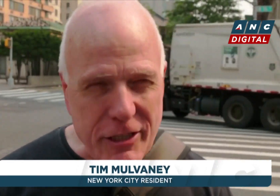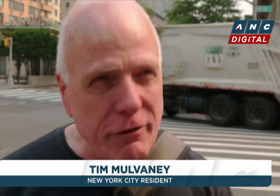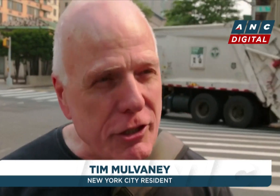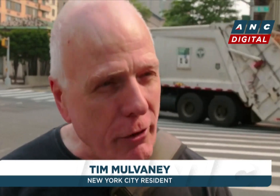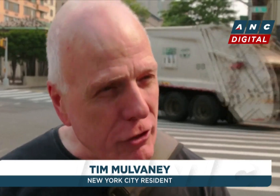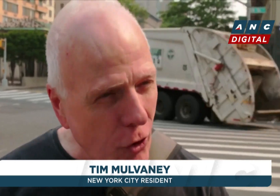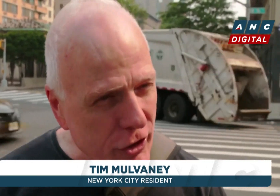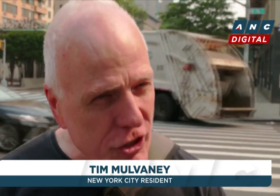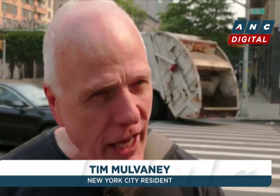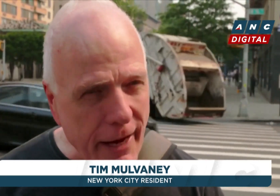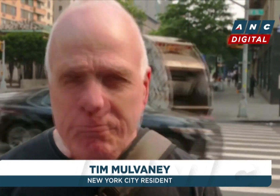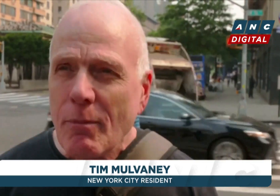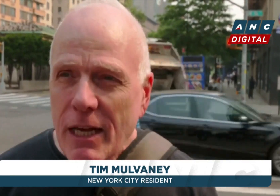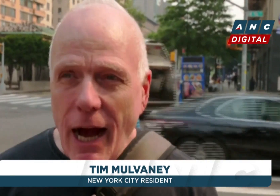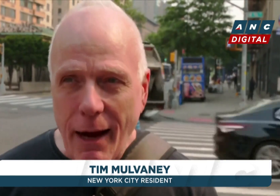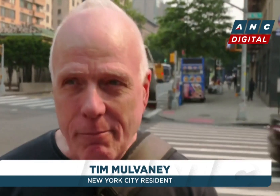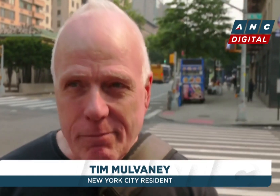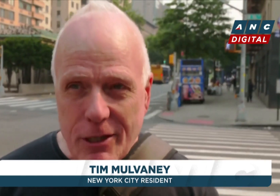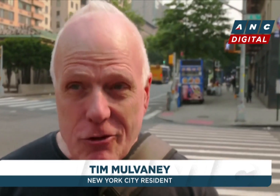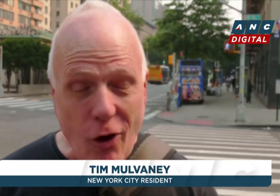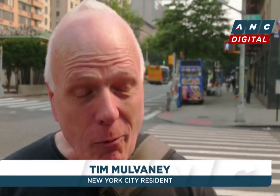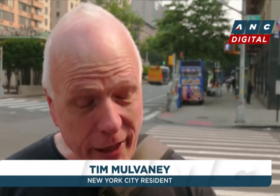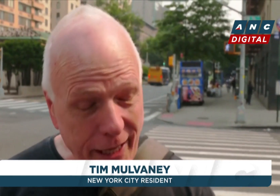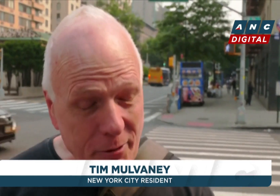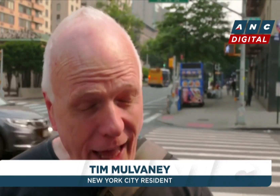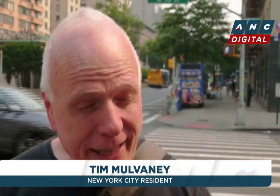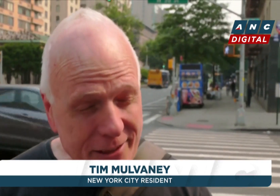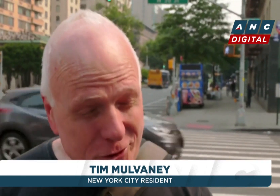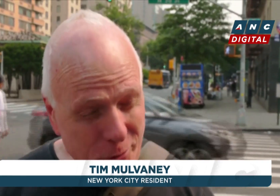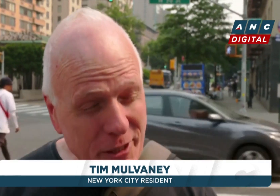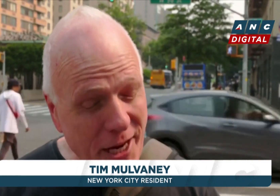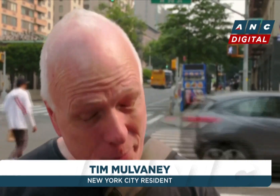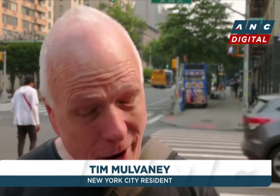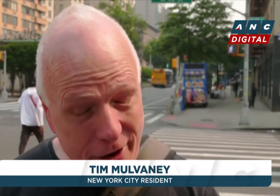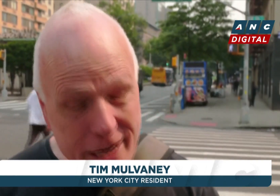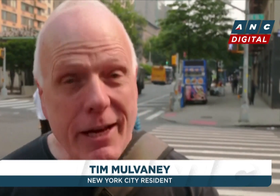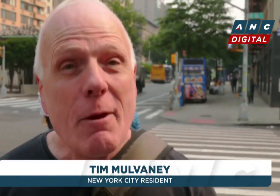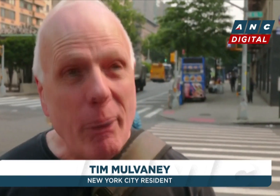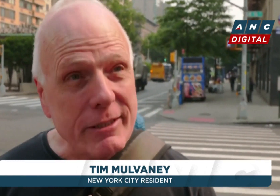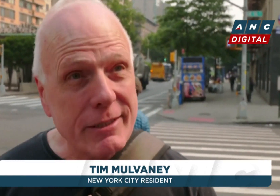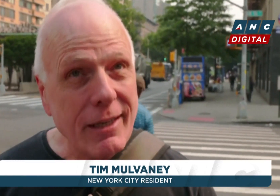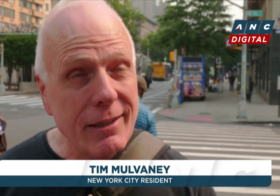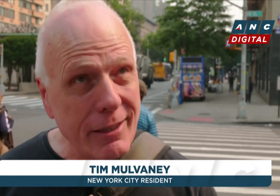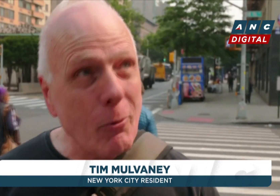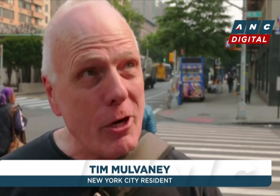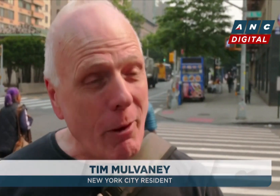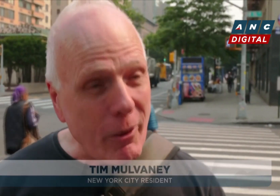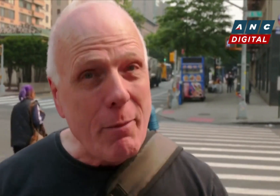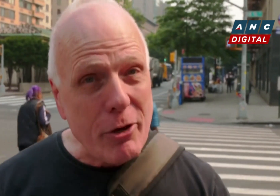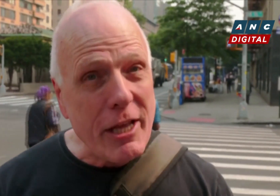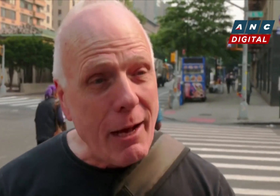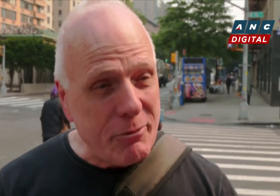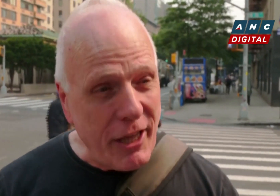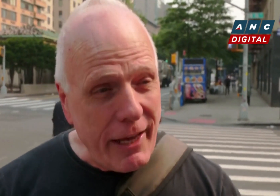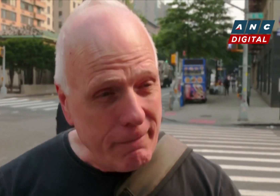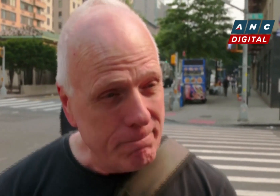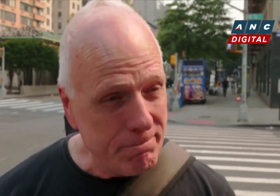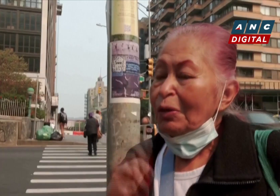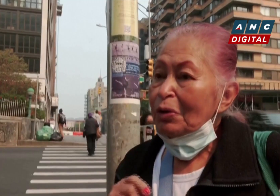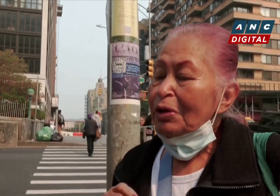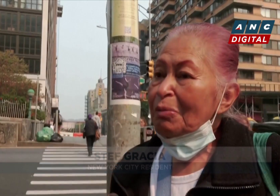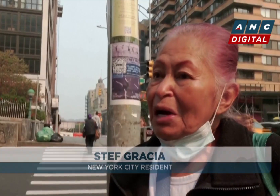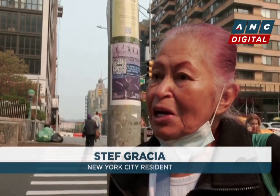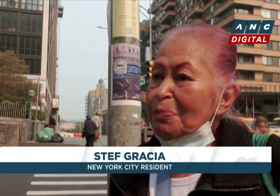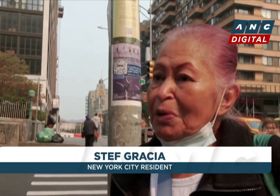all their activities are indoors today. So on one hand, I'm glad it should be temporary, but a little worried about what I'm breathing up today.